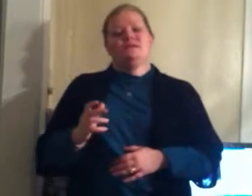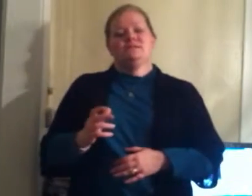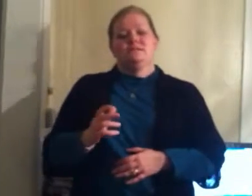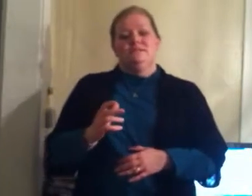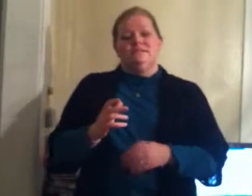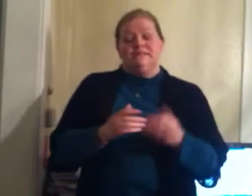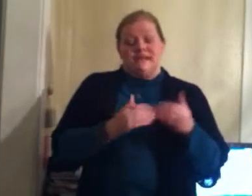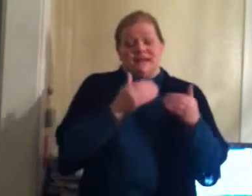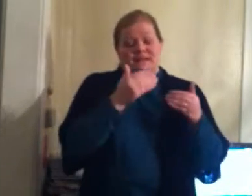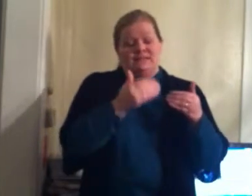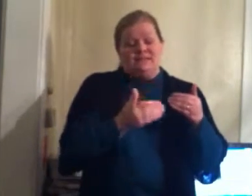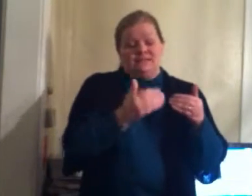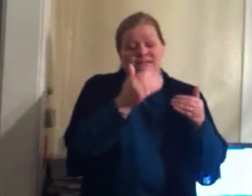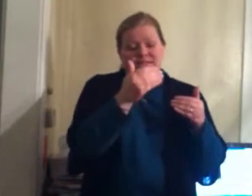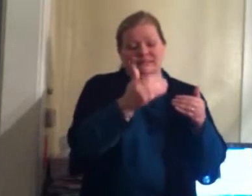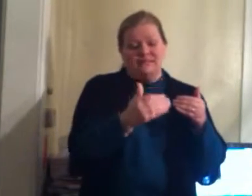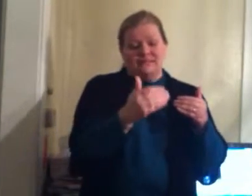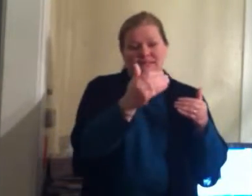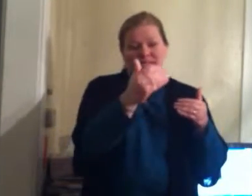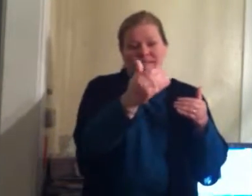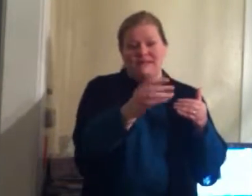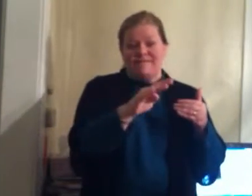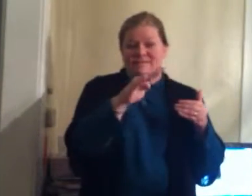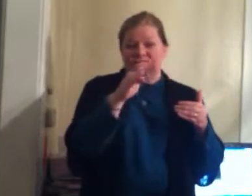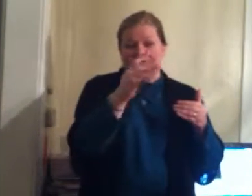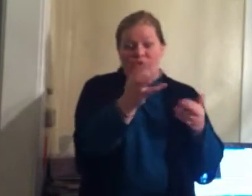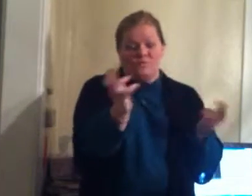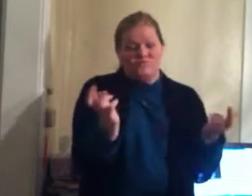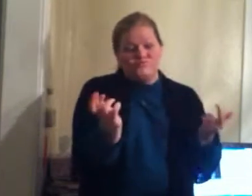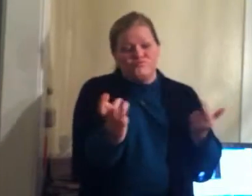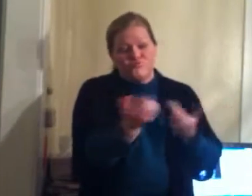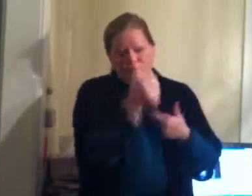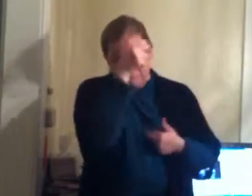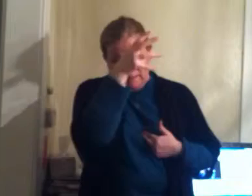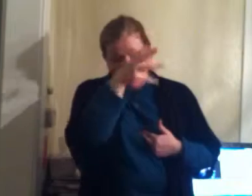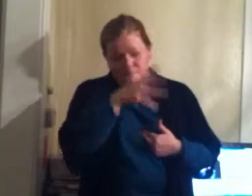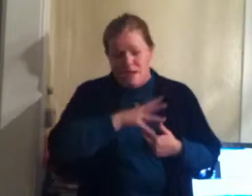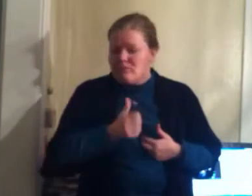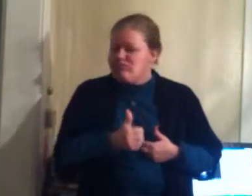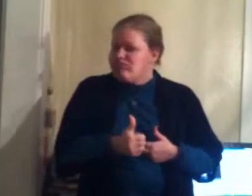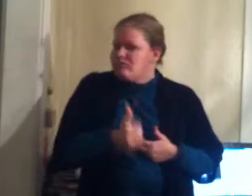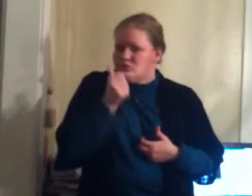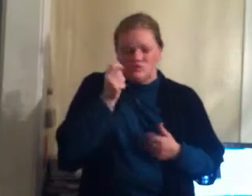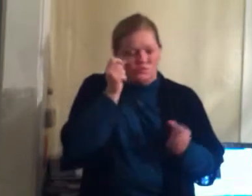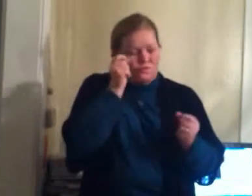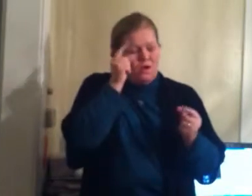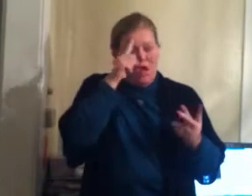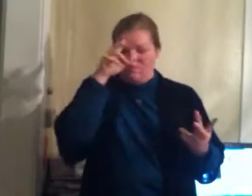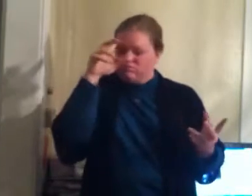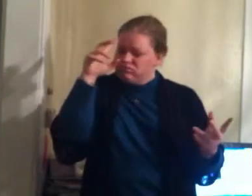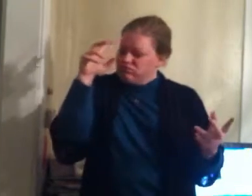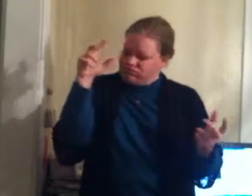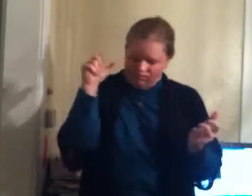He sees What's the worst that his manager's won't wake up